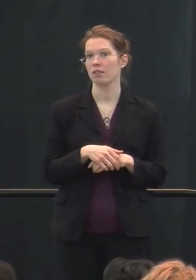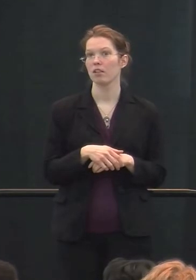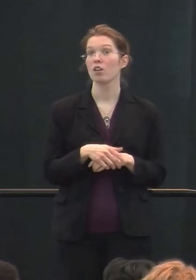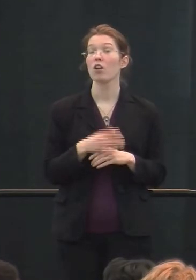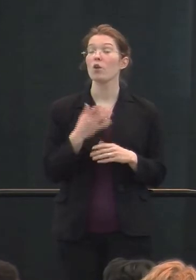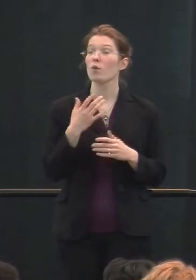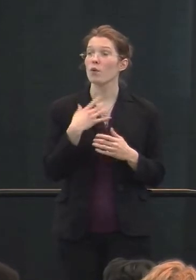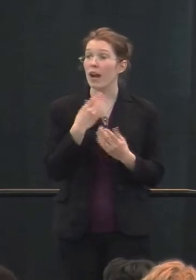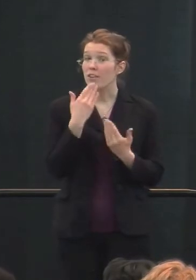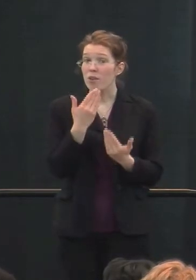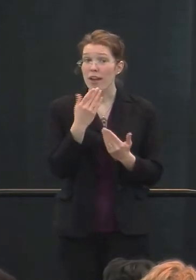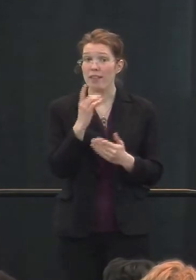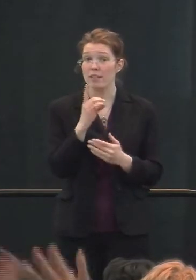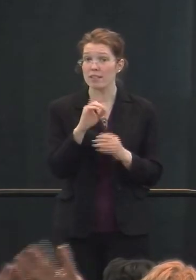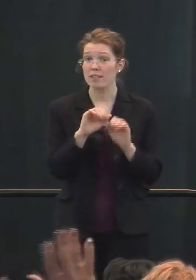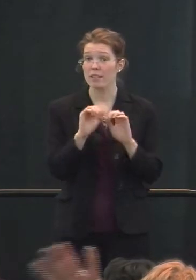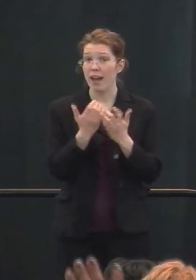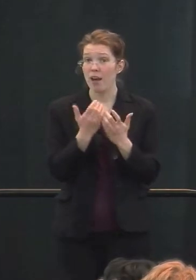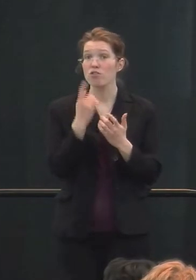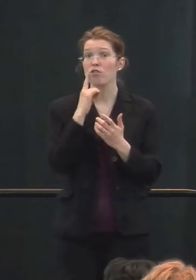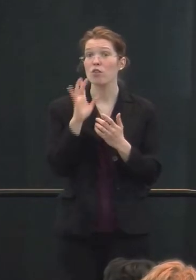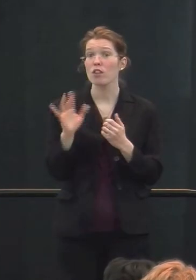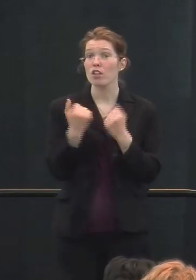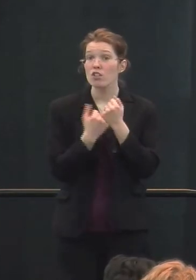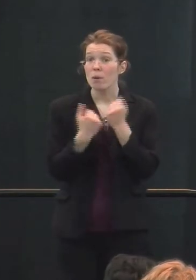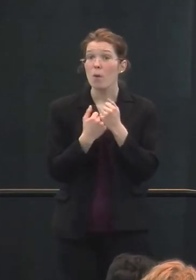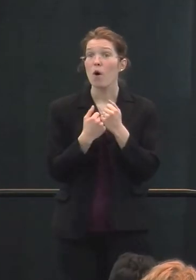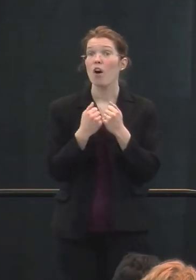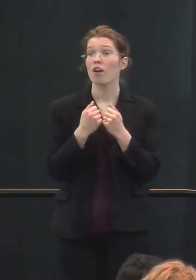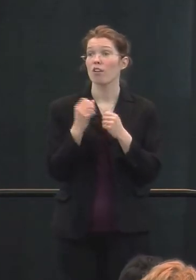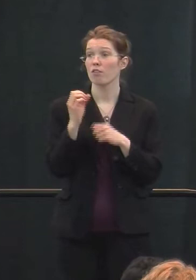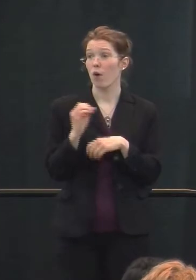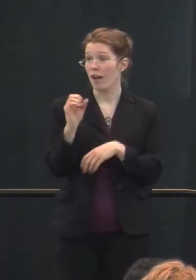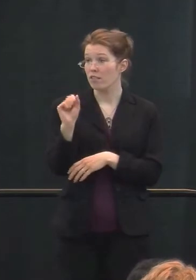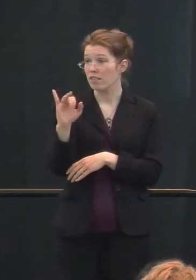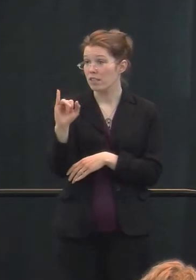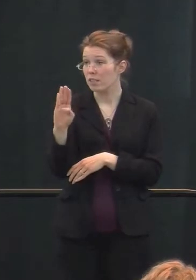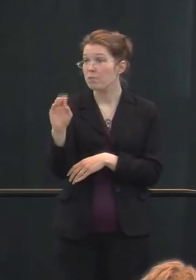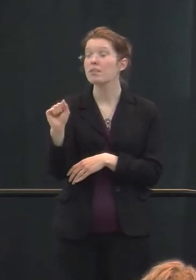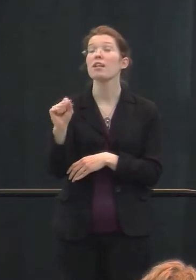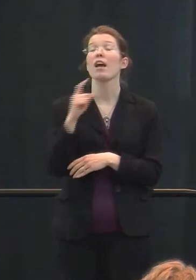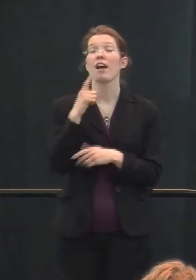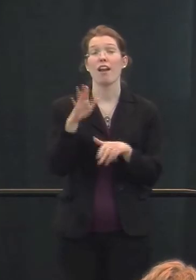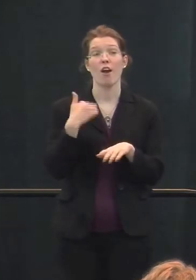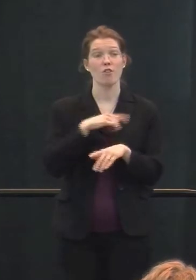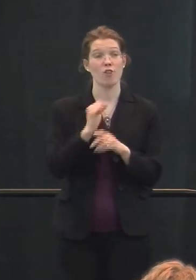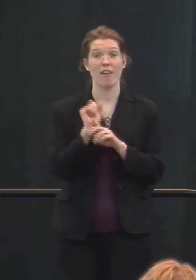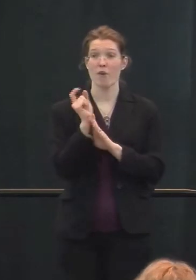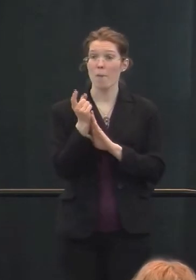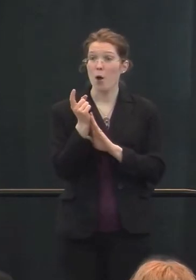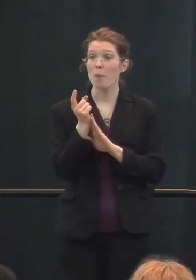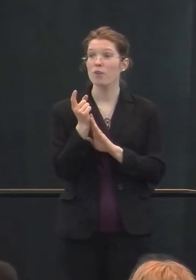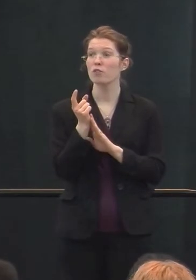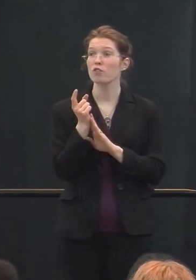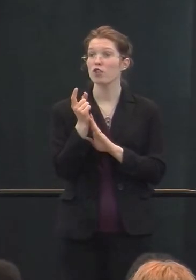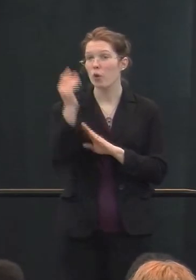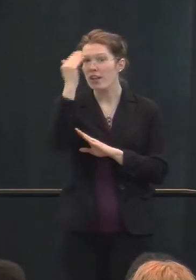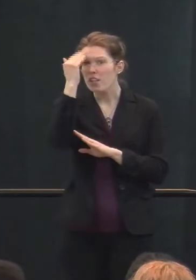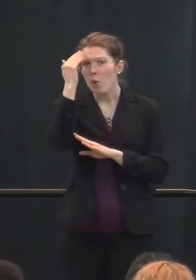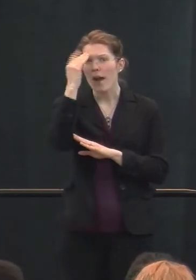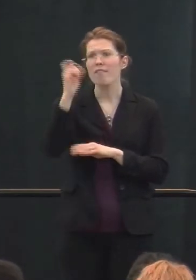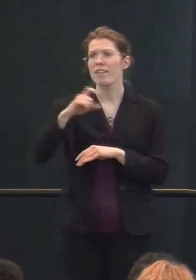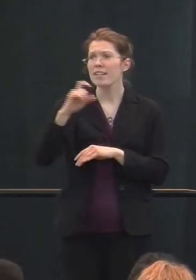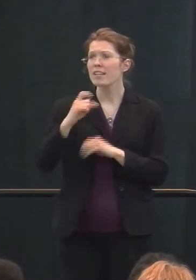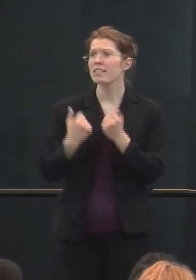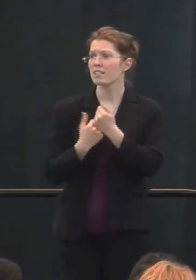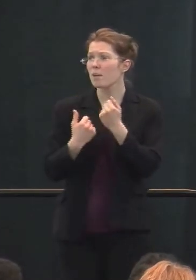We'd like to thank the DD Council again for their support of Ohio Sibs and for allowing us to have this moment today to raise the awareness of the